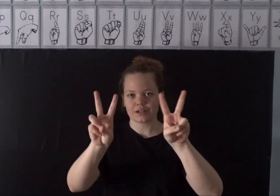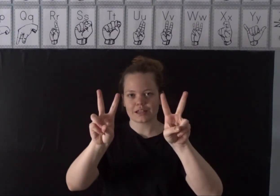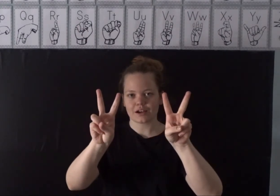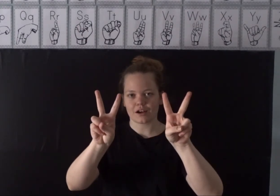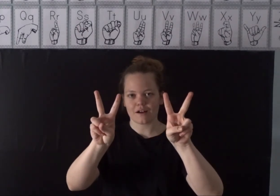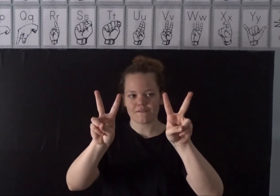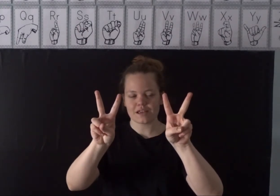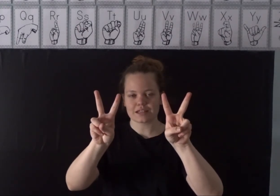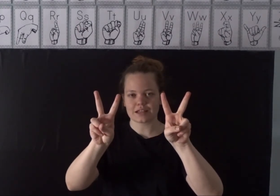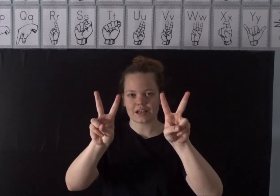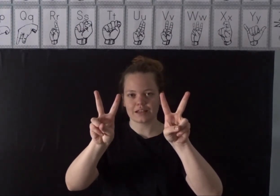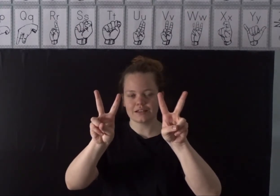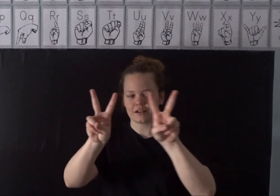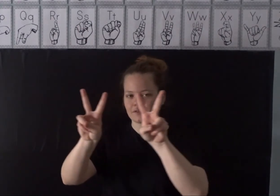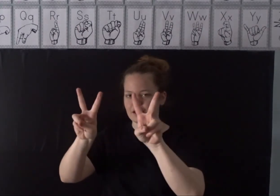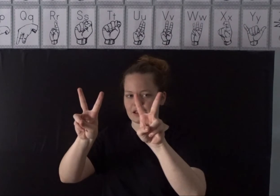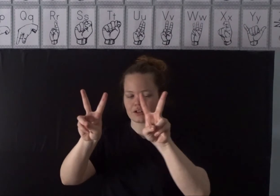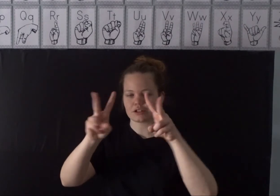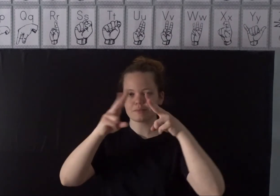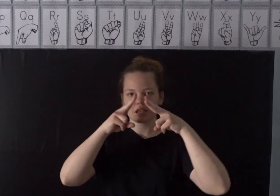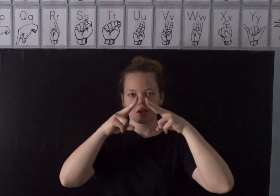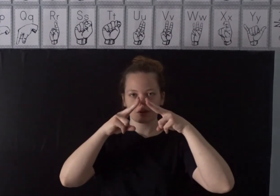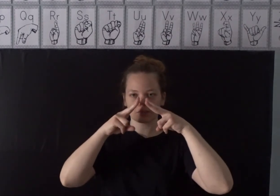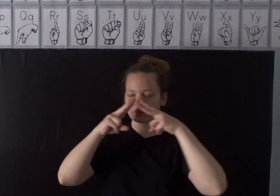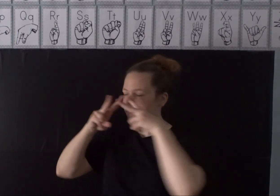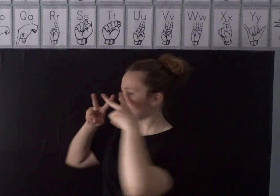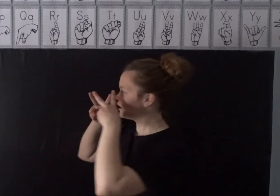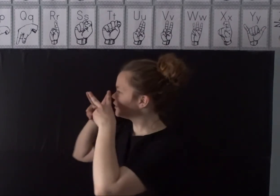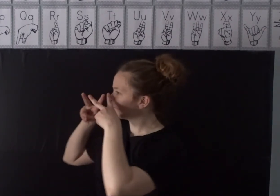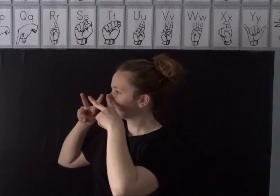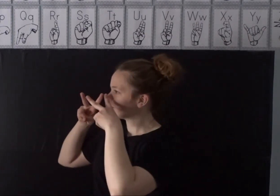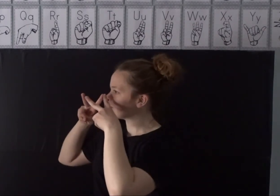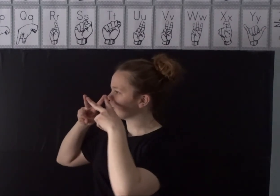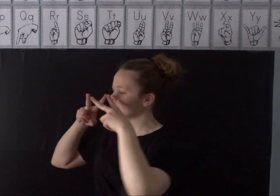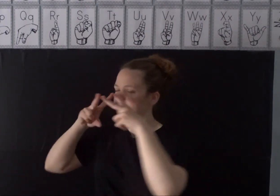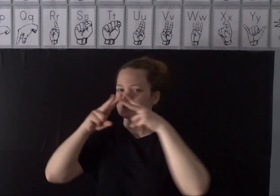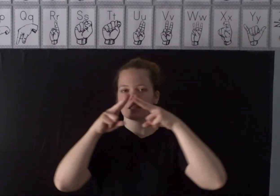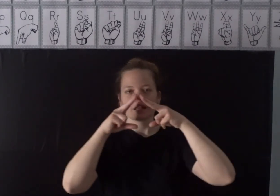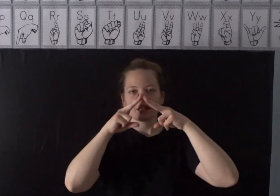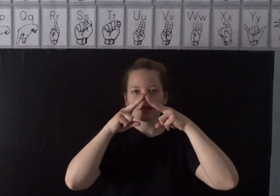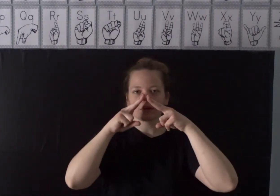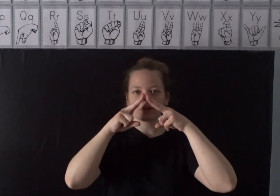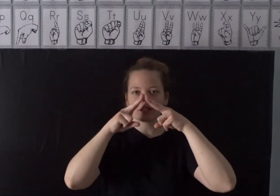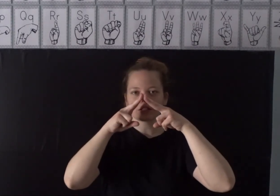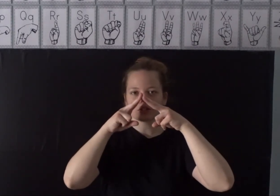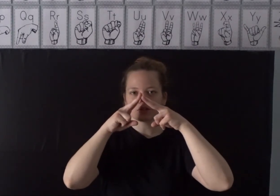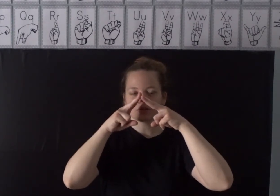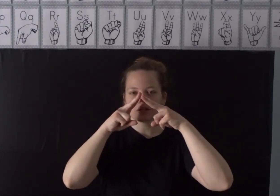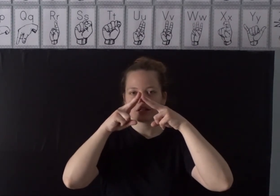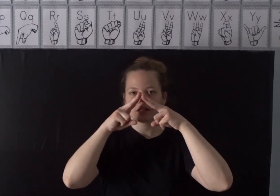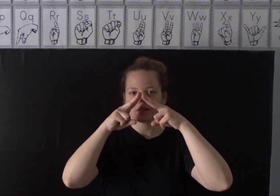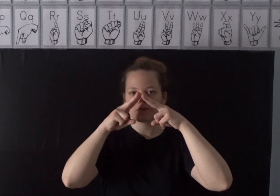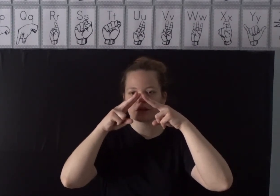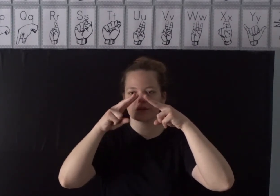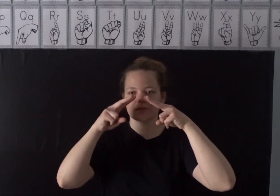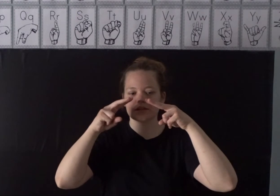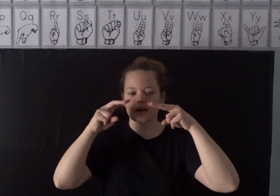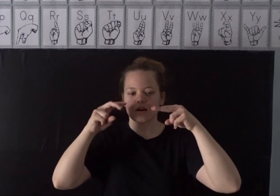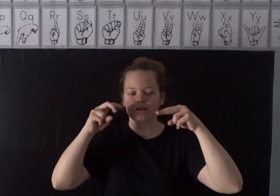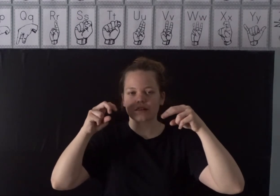going to take our bee sign. Our bee handshake. We are going to put them kind of in front of our nose. And we are going to bring them down. And at